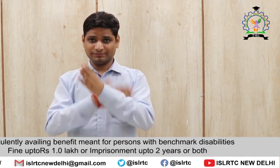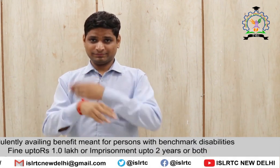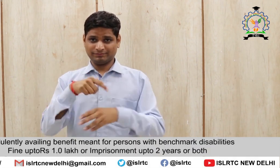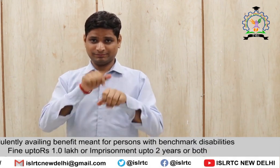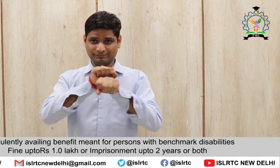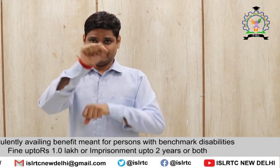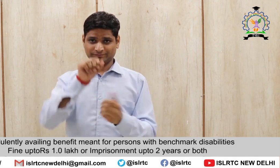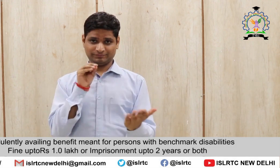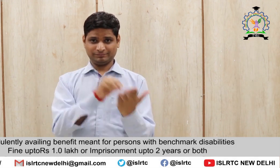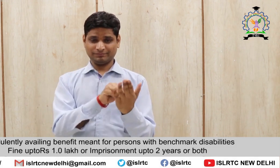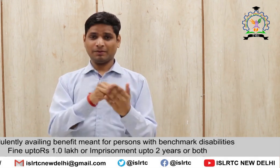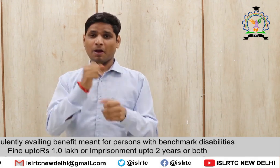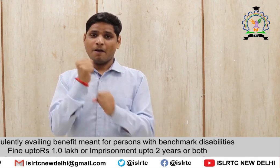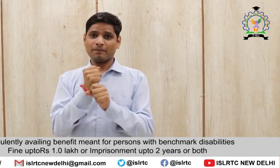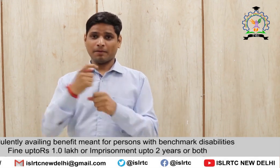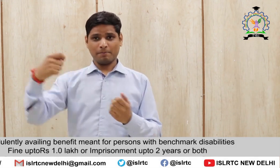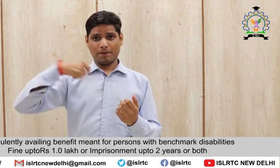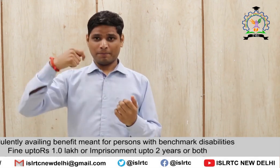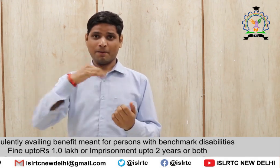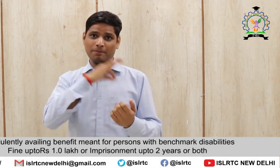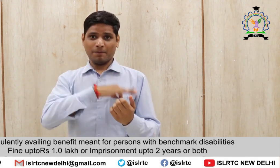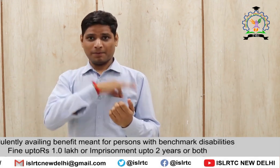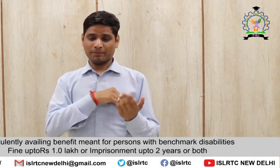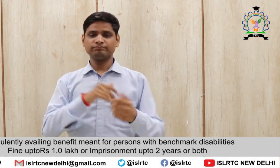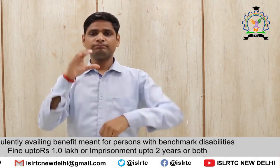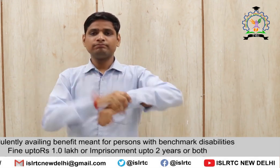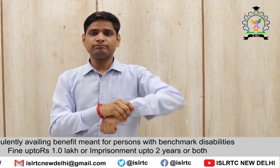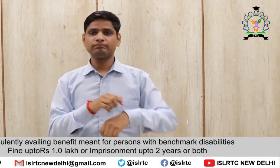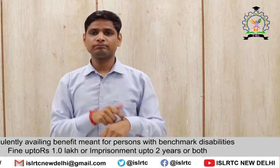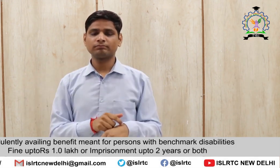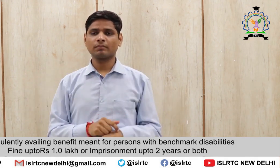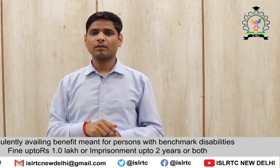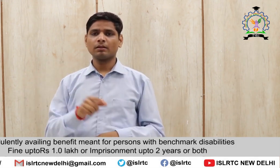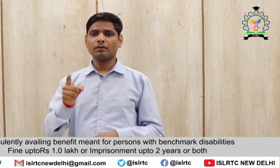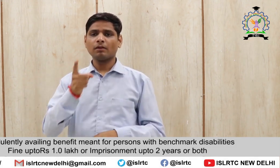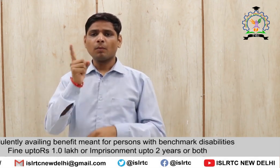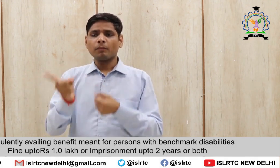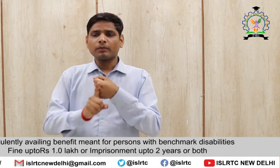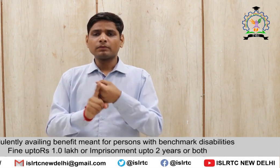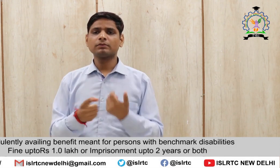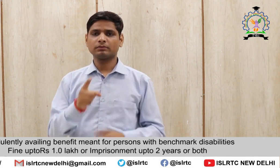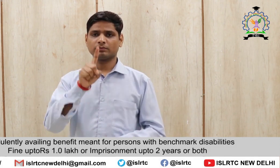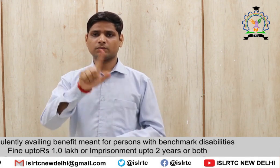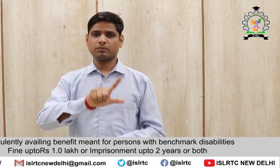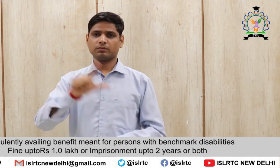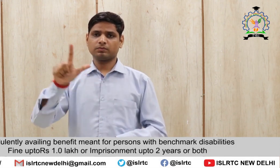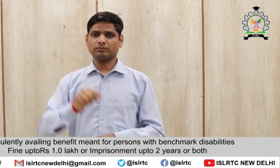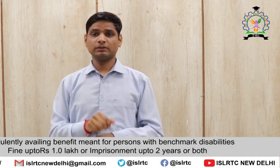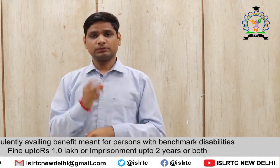Fraudulently availing benefit fraudulently availing benefit meant for persons with benchmark disabilities Fine, up to Rs 1,000